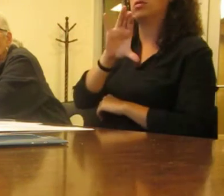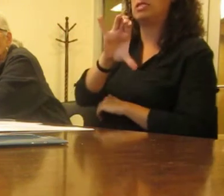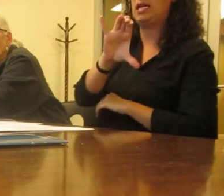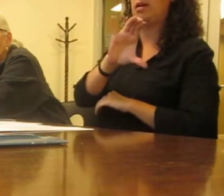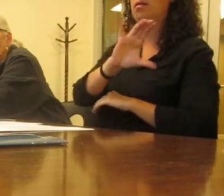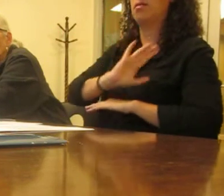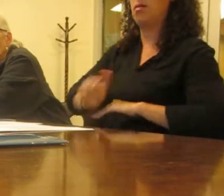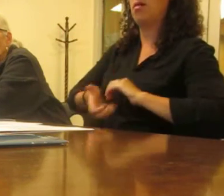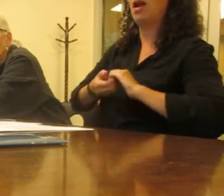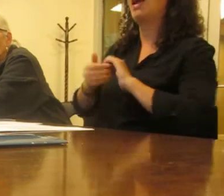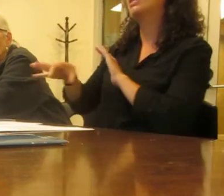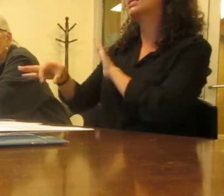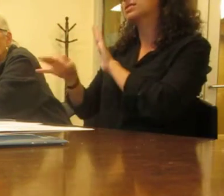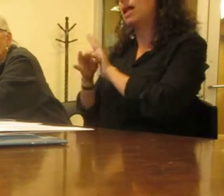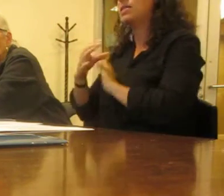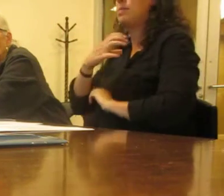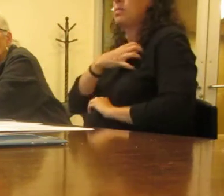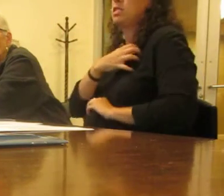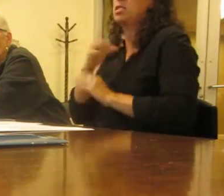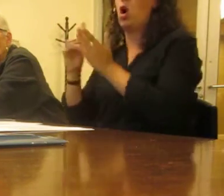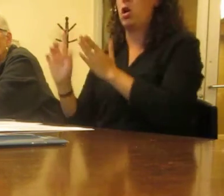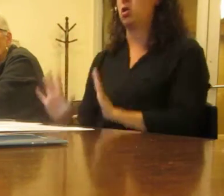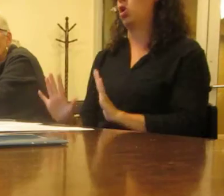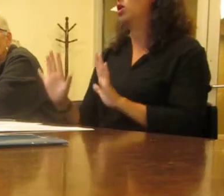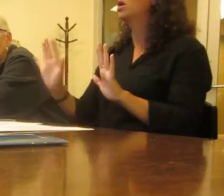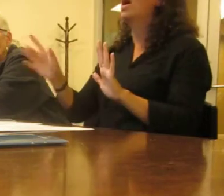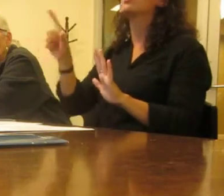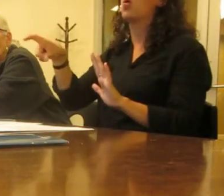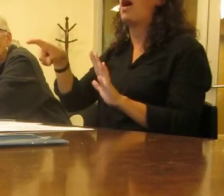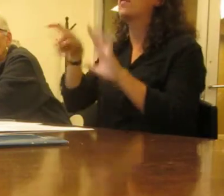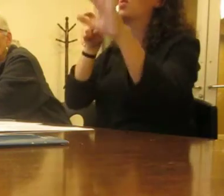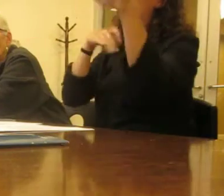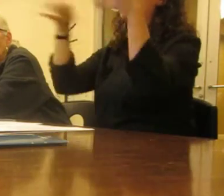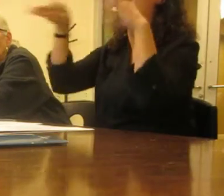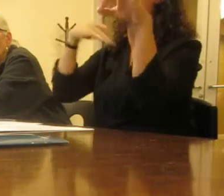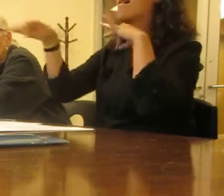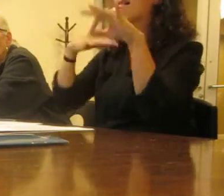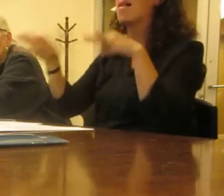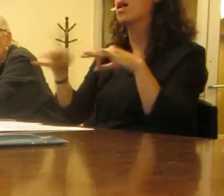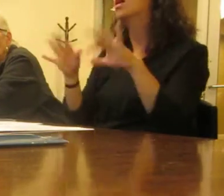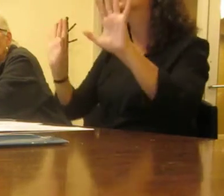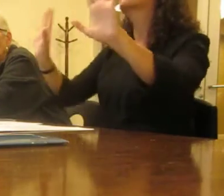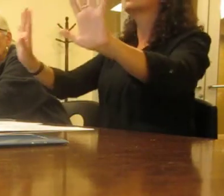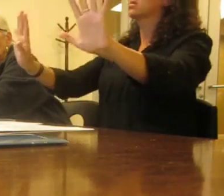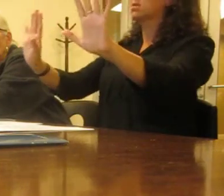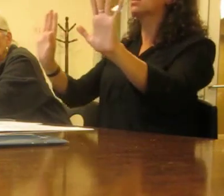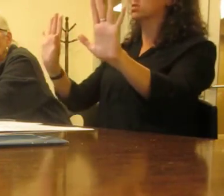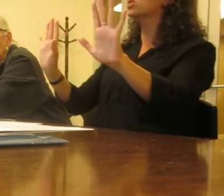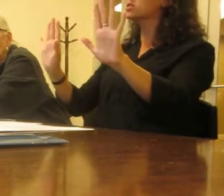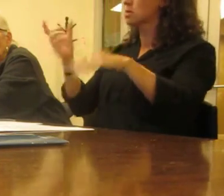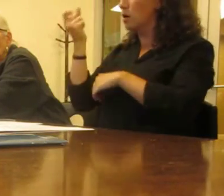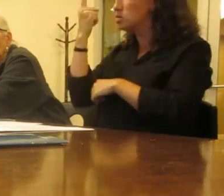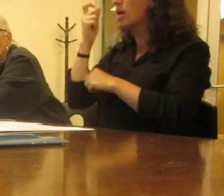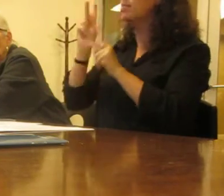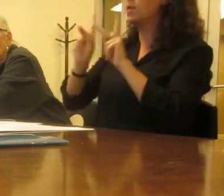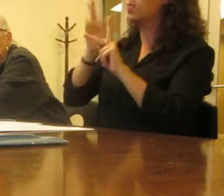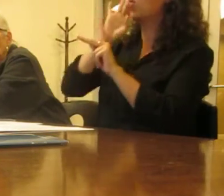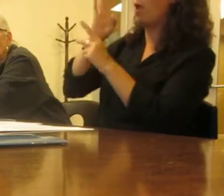into the details about how it happened. People are going to be responsible, they've got to research they're to do a broad base and all that sort of stuff. perfect.